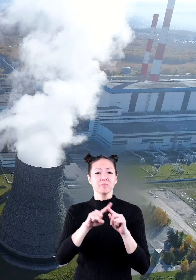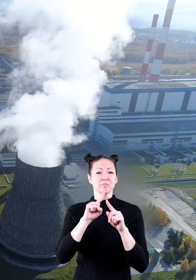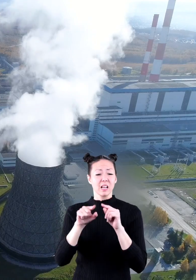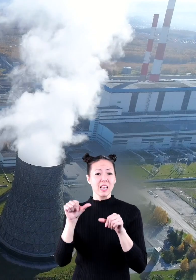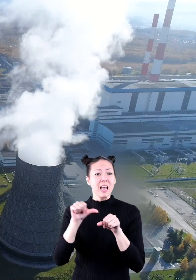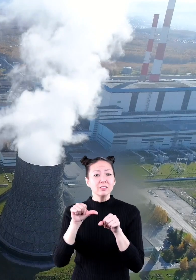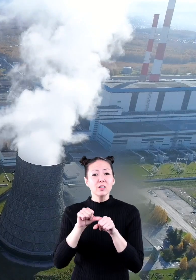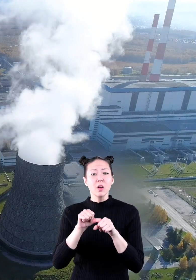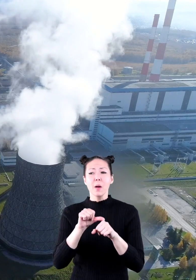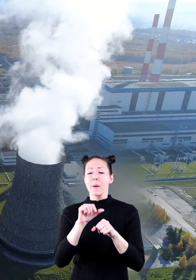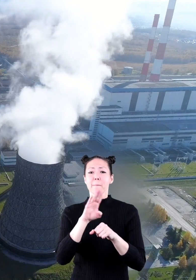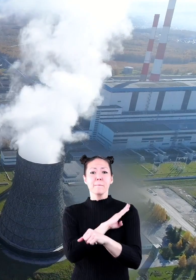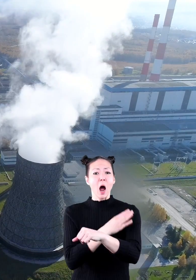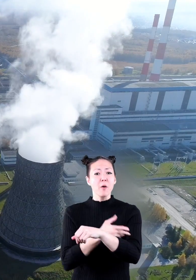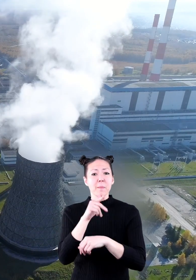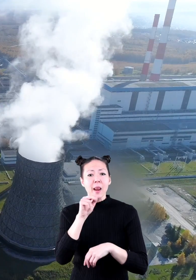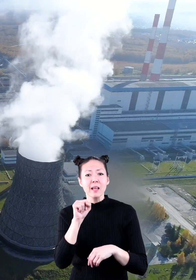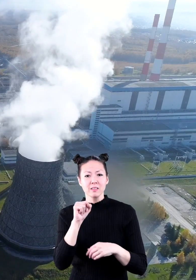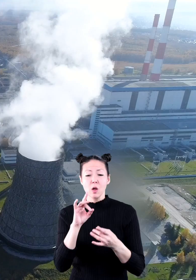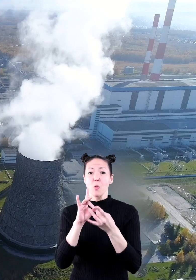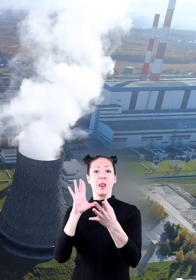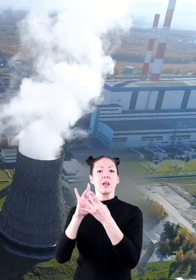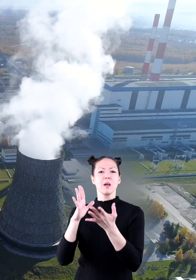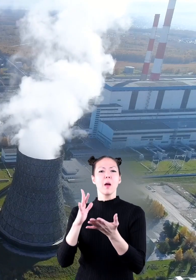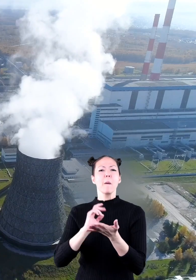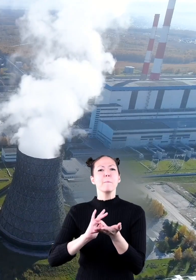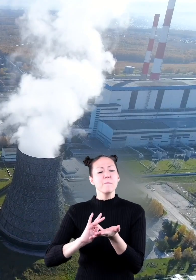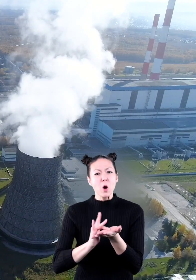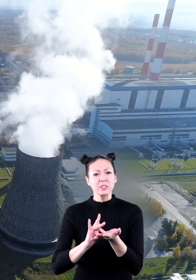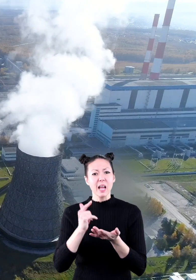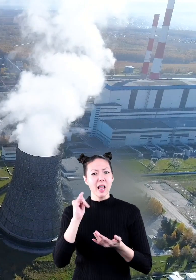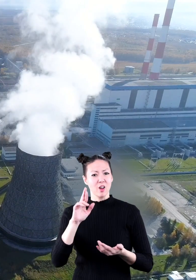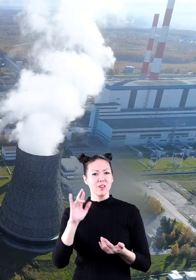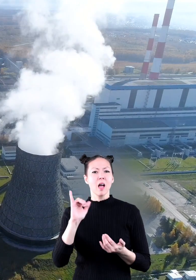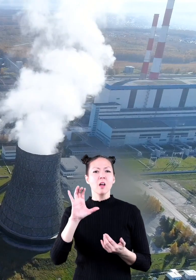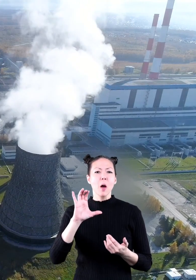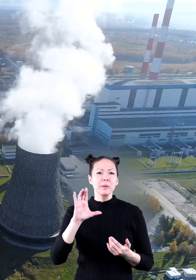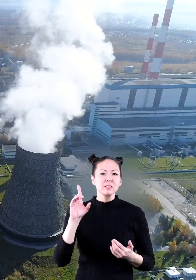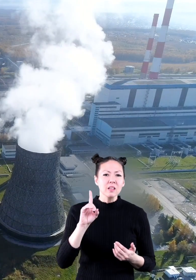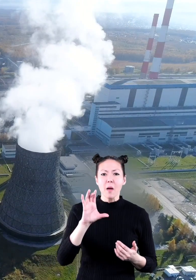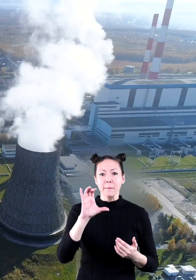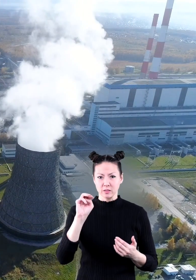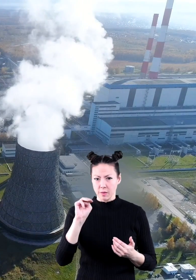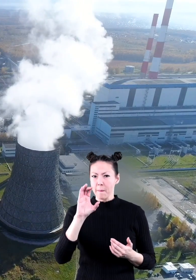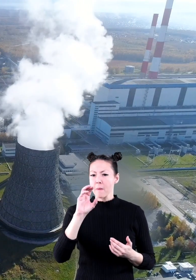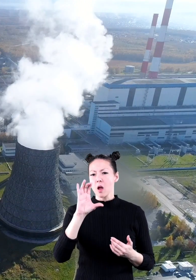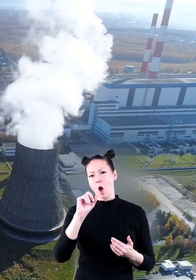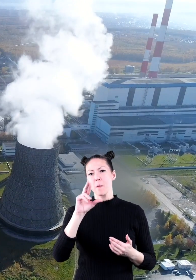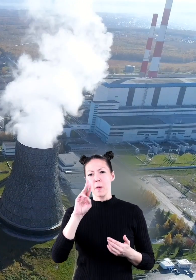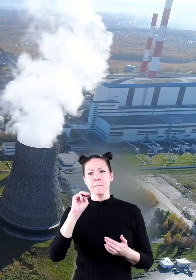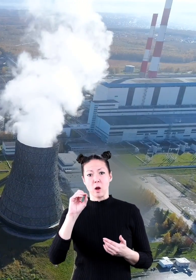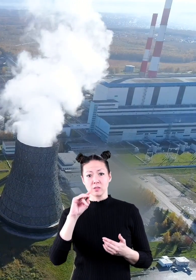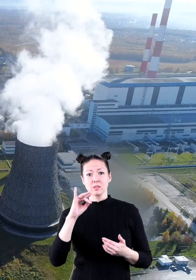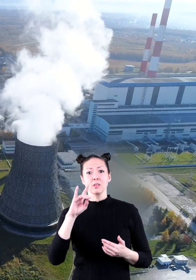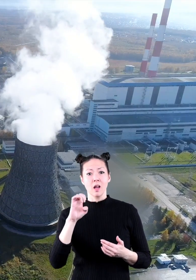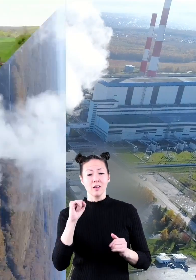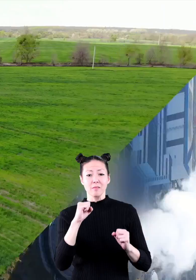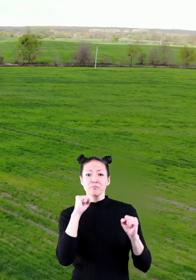gasoline, and power plants release poisonous gases like carbon monoxide into our atmosphere. Another